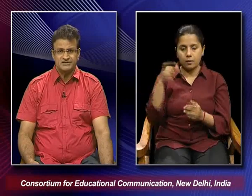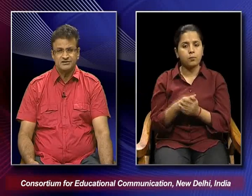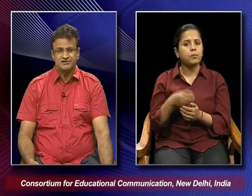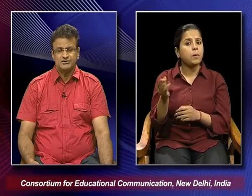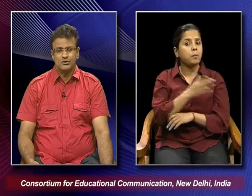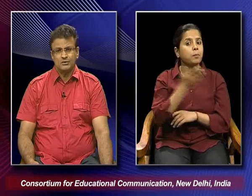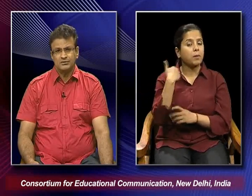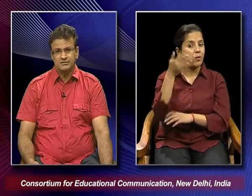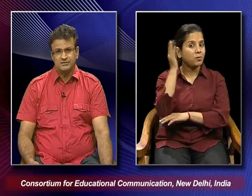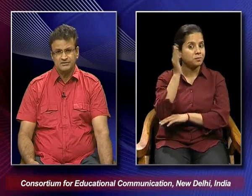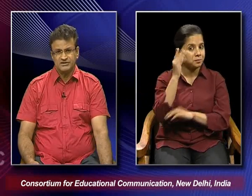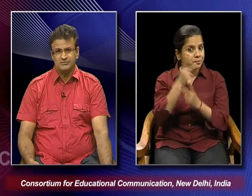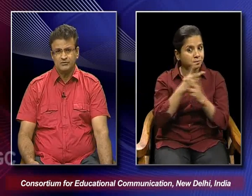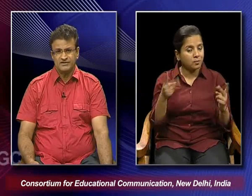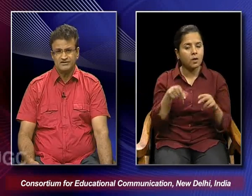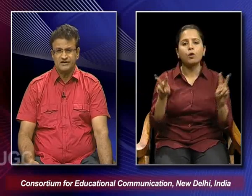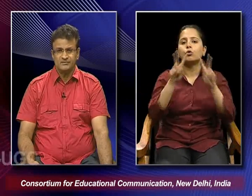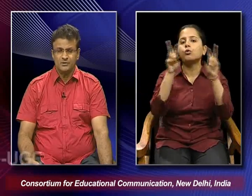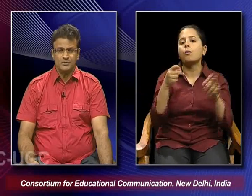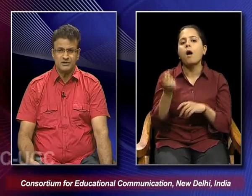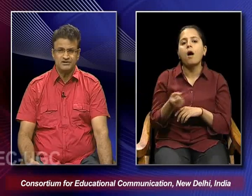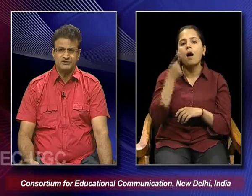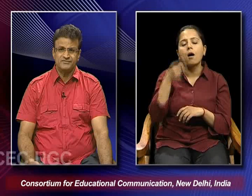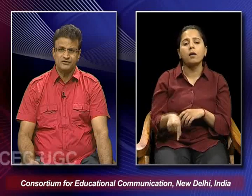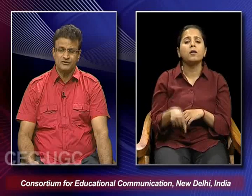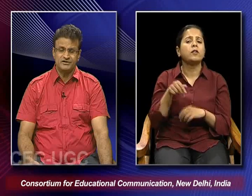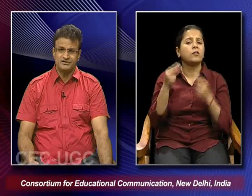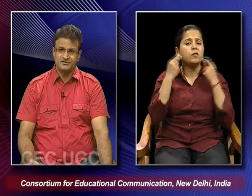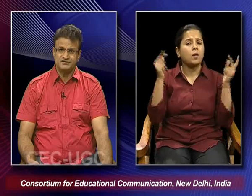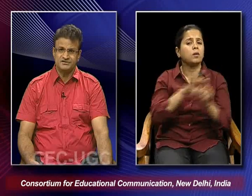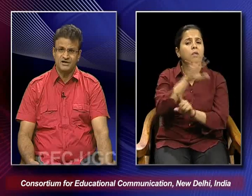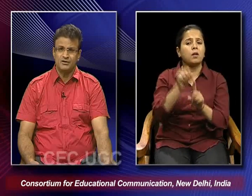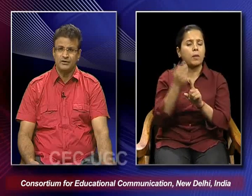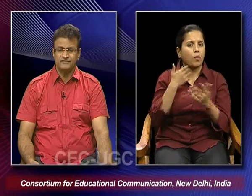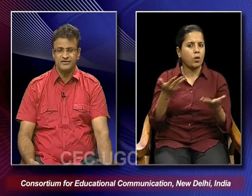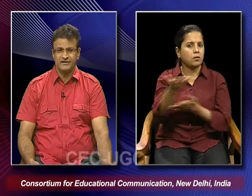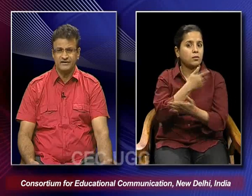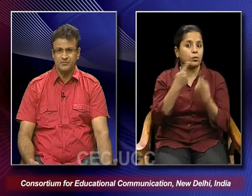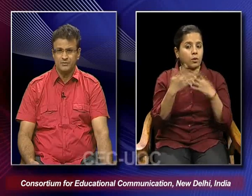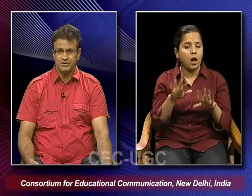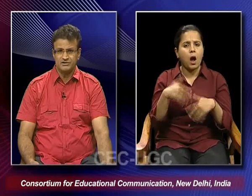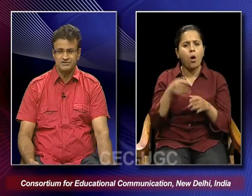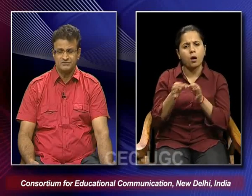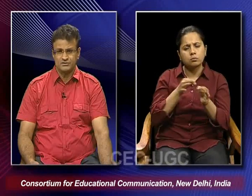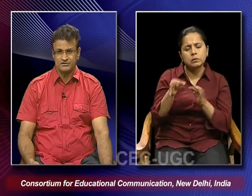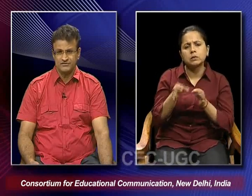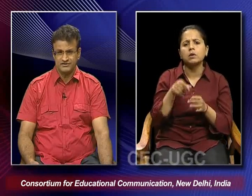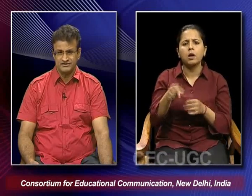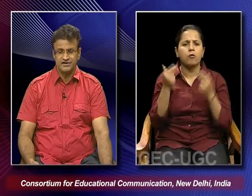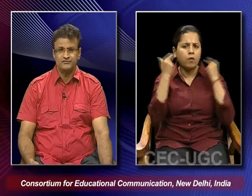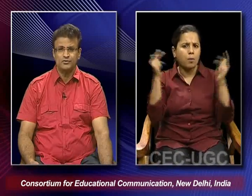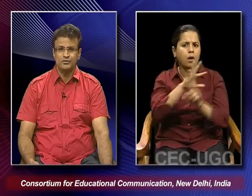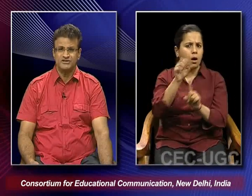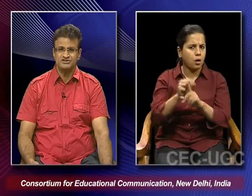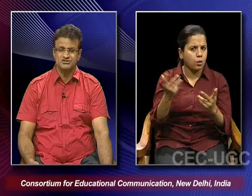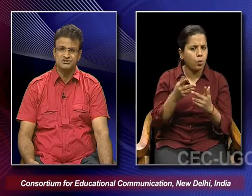lectures on the theme of understanding popular culture we already discussed that how can we define popular culture, what are the various